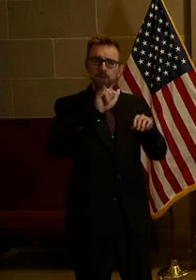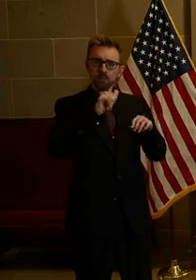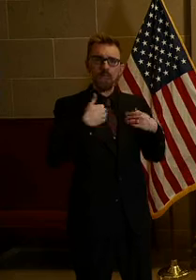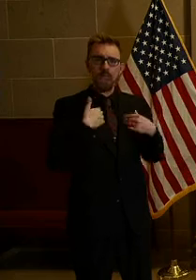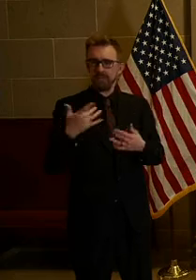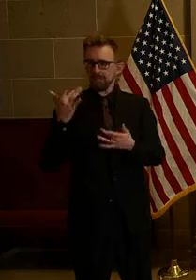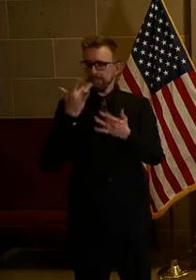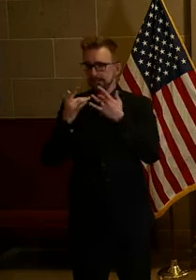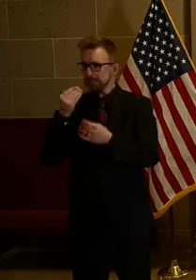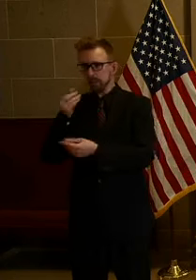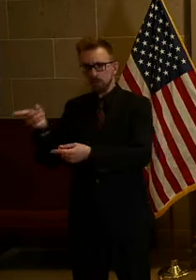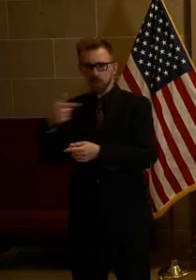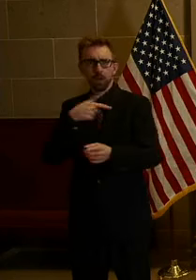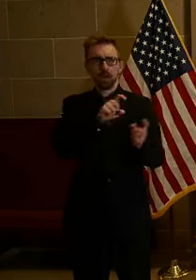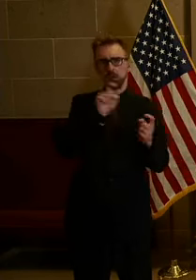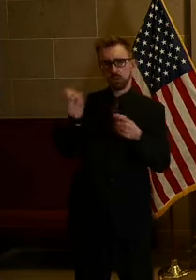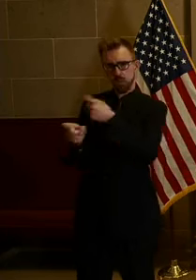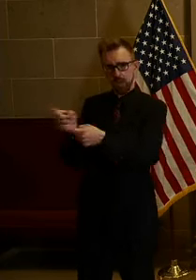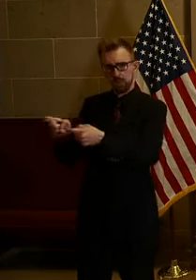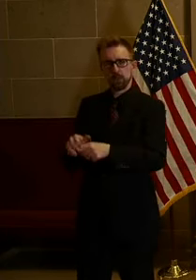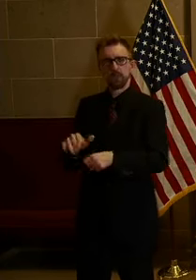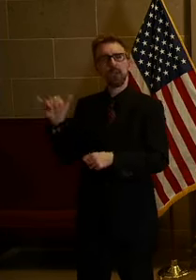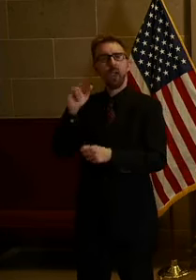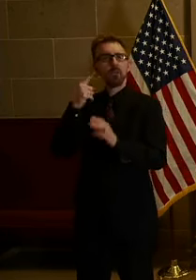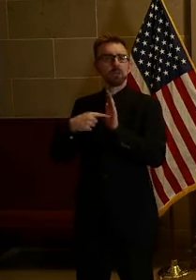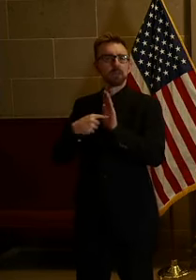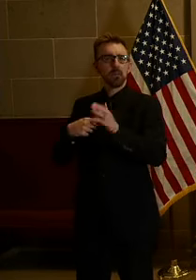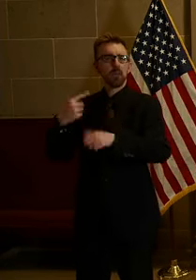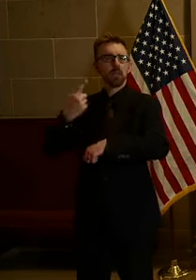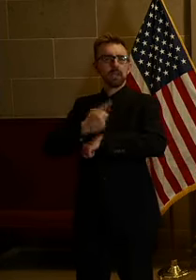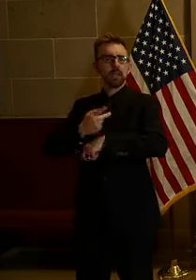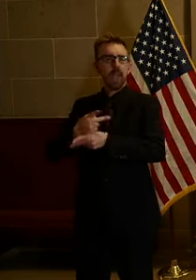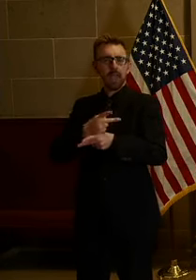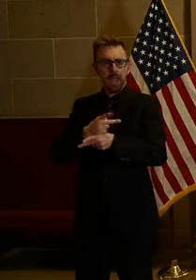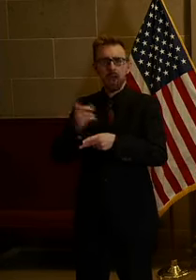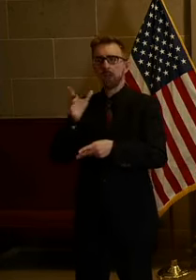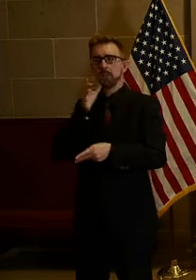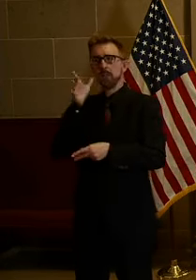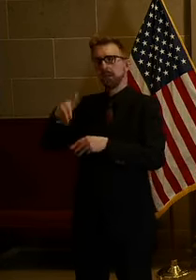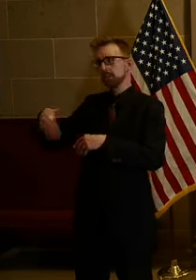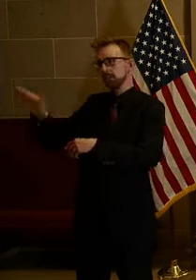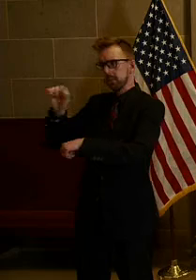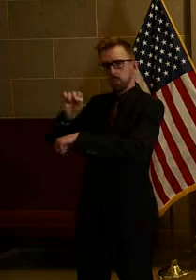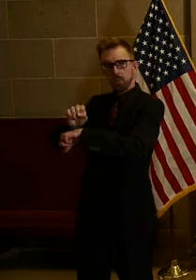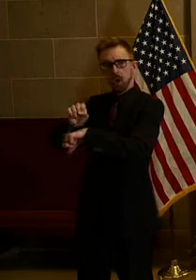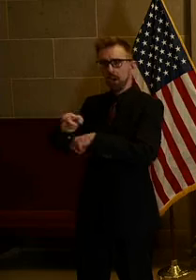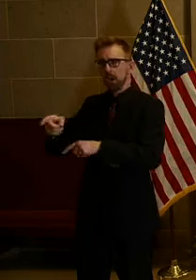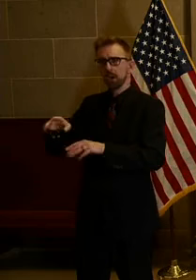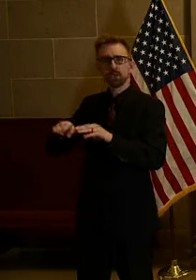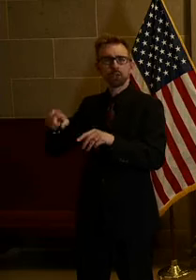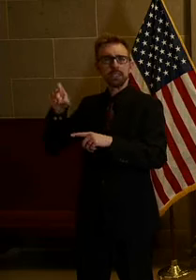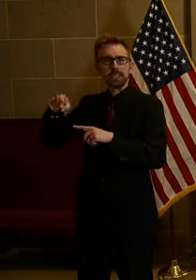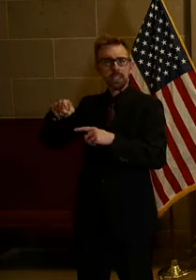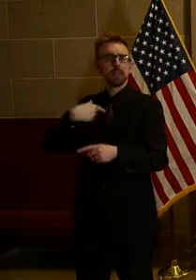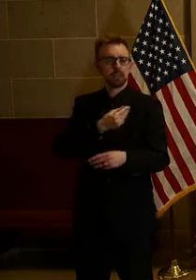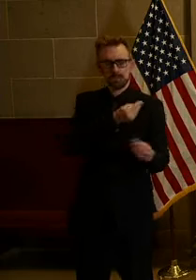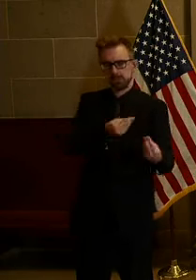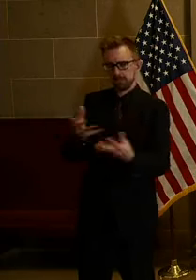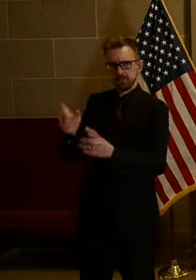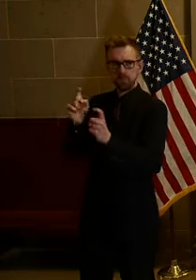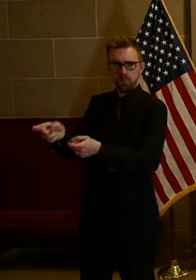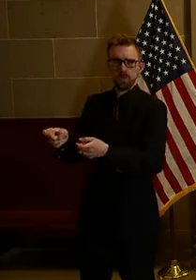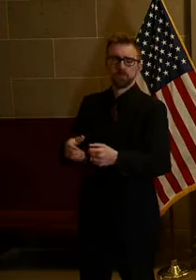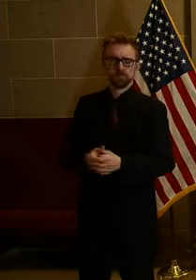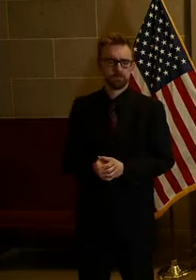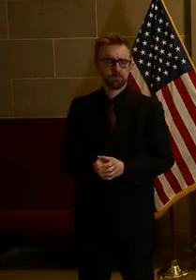eat, and they're donating food to daycares stood up to serve kids whose parents are on the front lines of our response to COVID-19. And they're